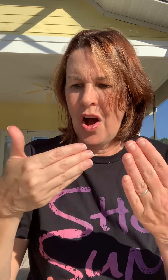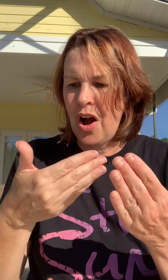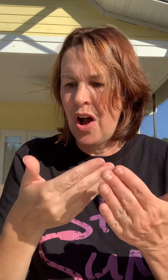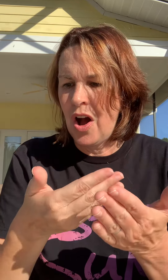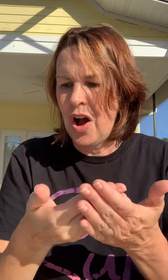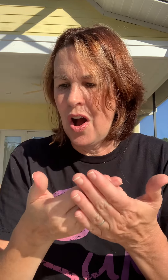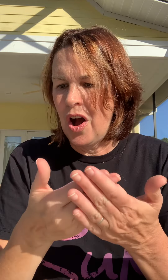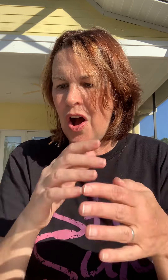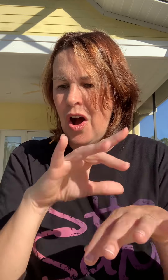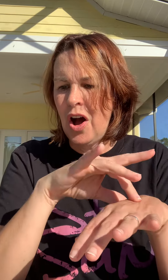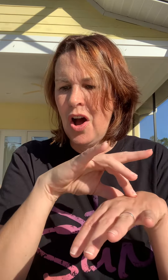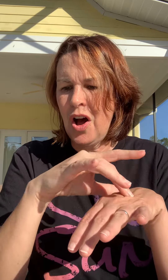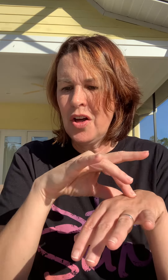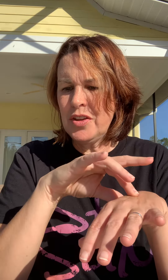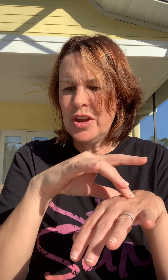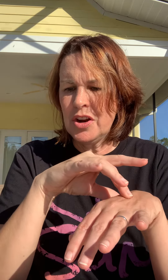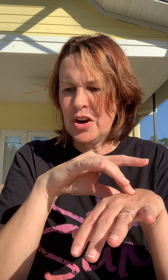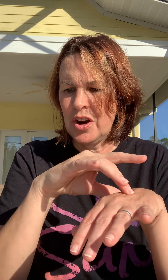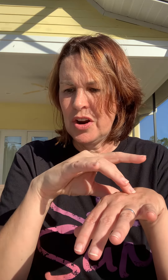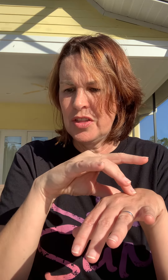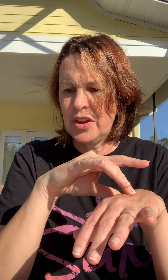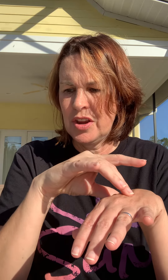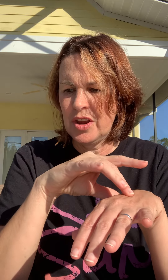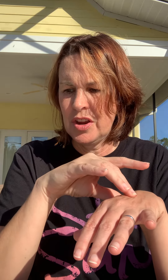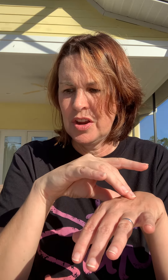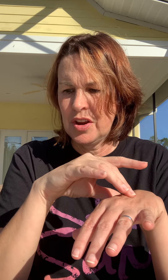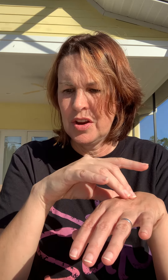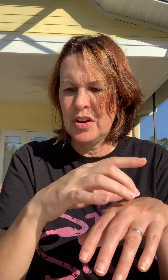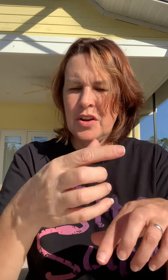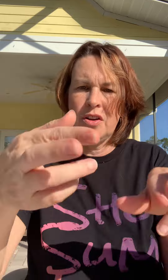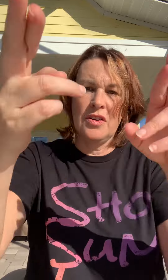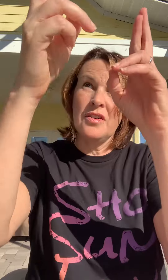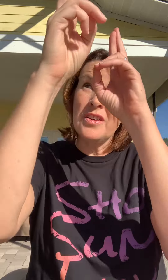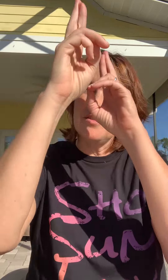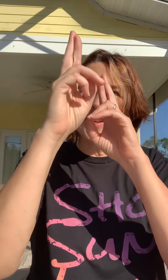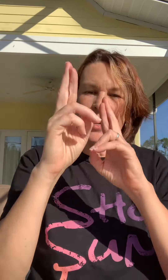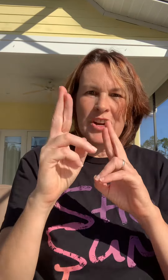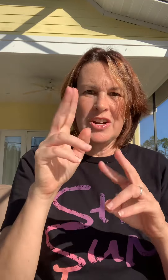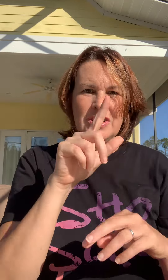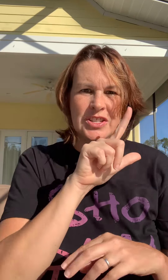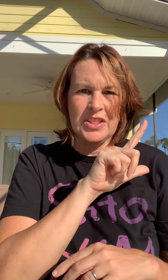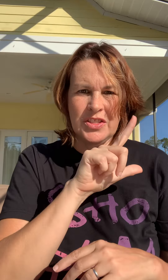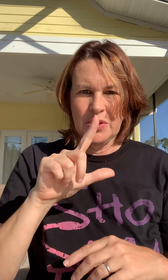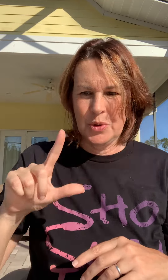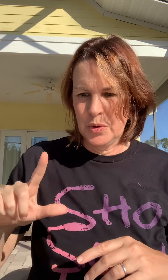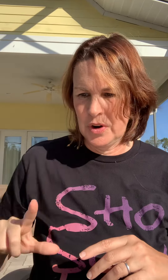all the earth reveres the lord